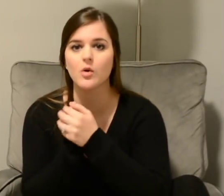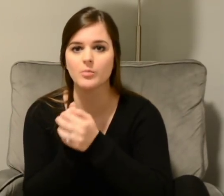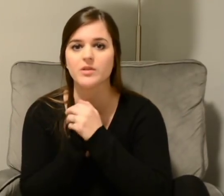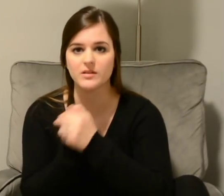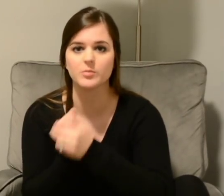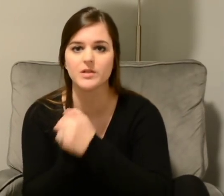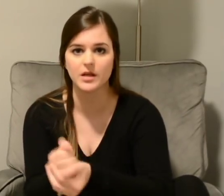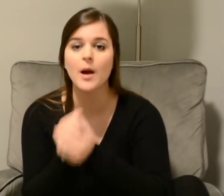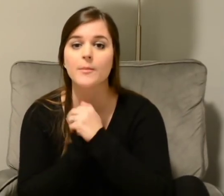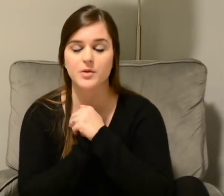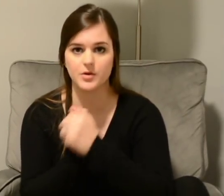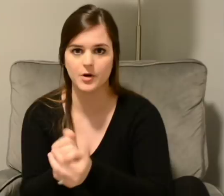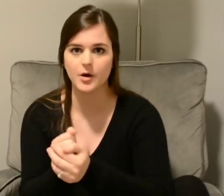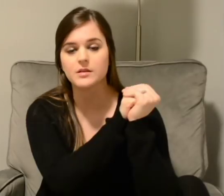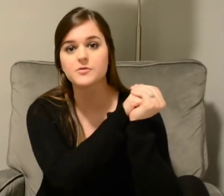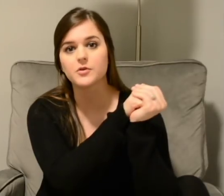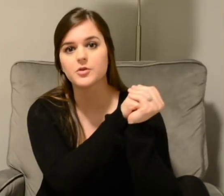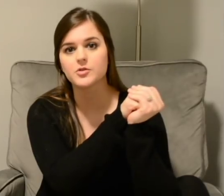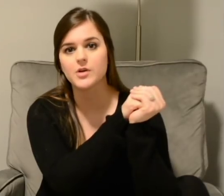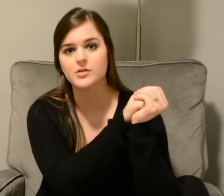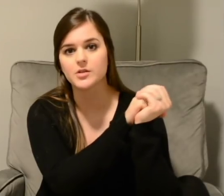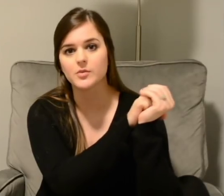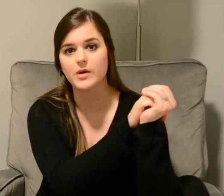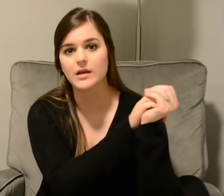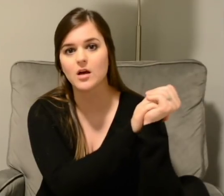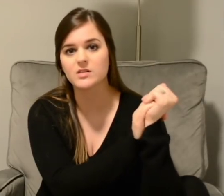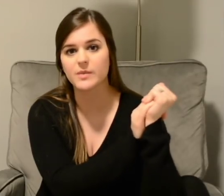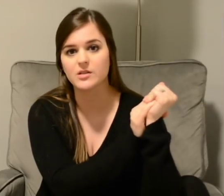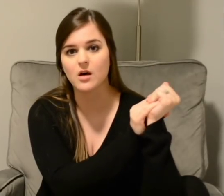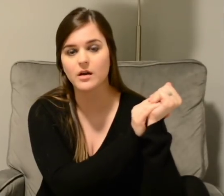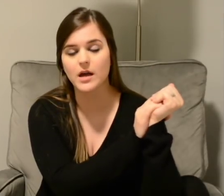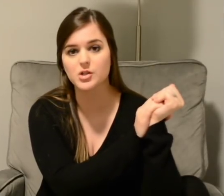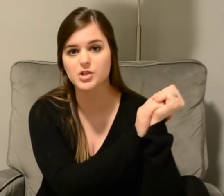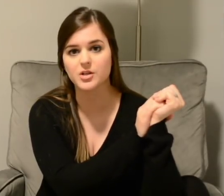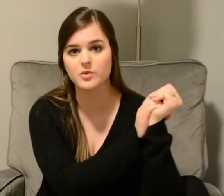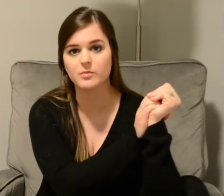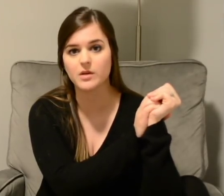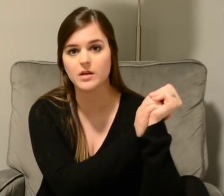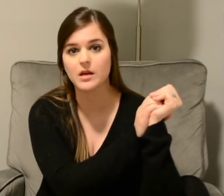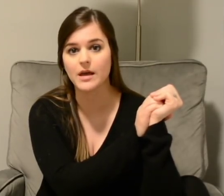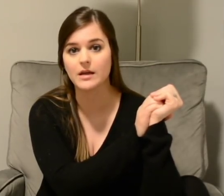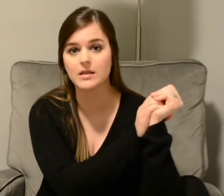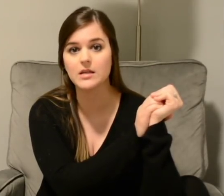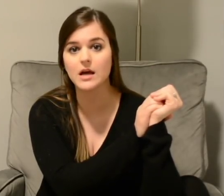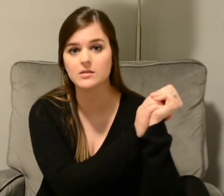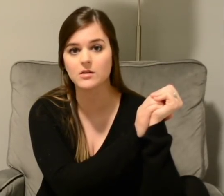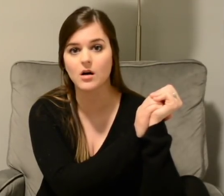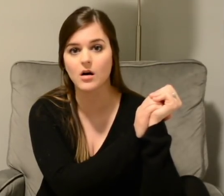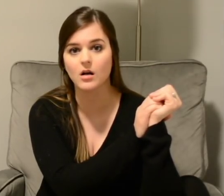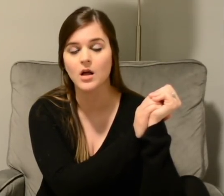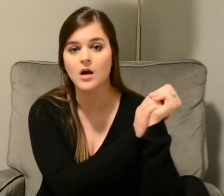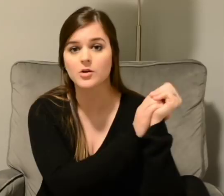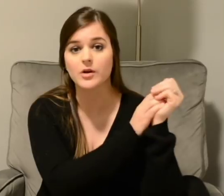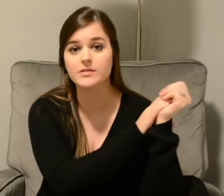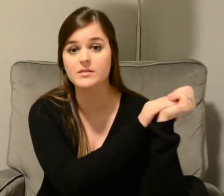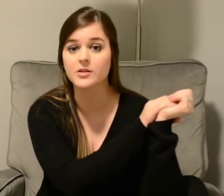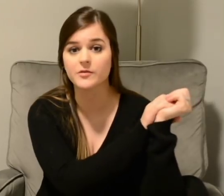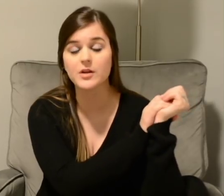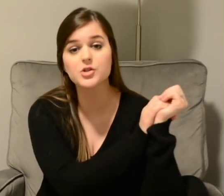unbelievably pure. This funeral director, when I lost my dog, had shared with me that he had to call crisis intervention